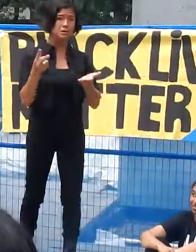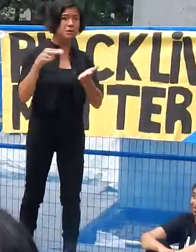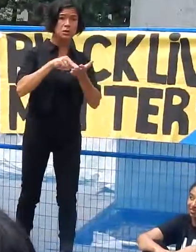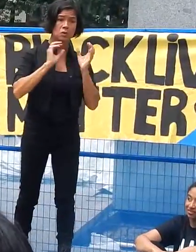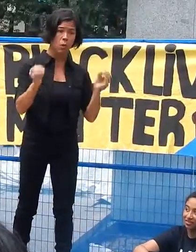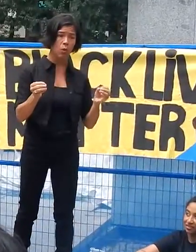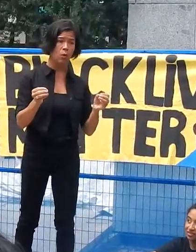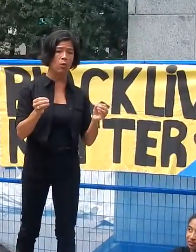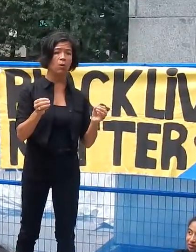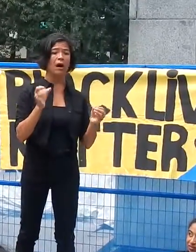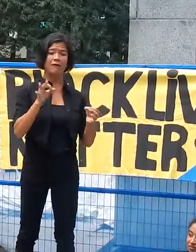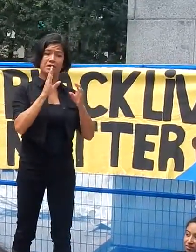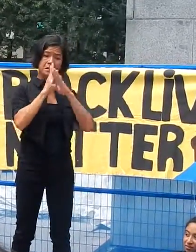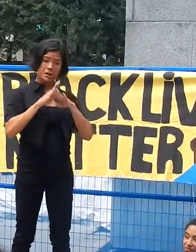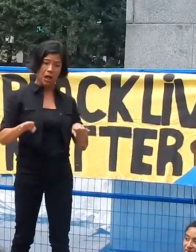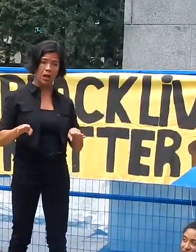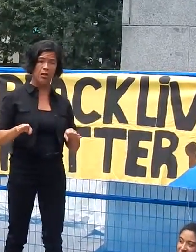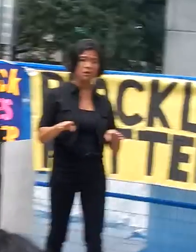If you will be silent.